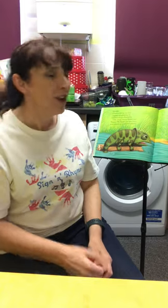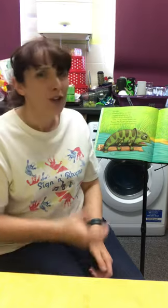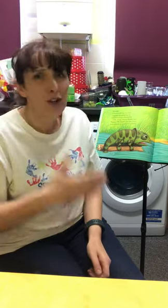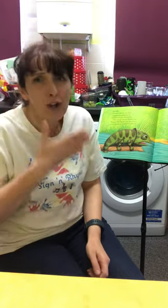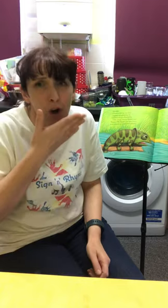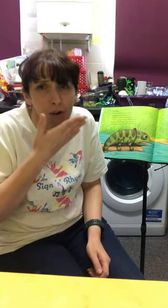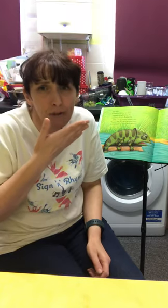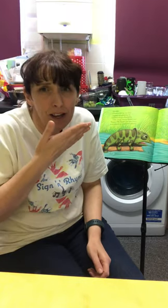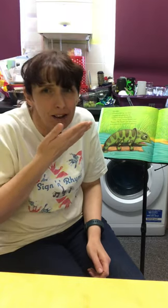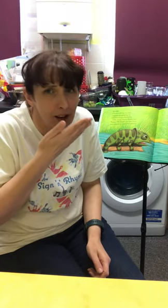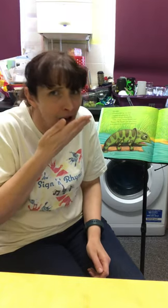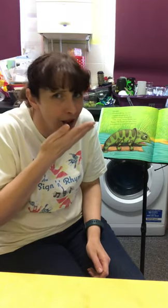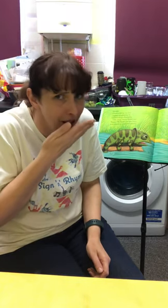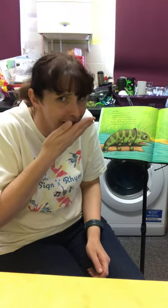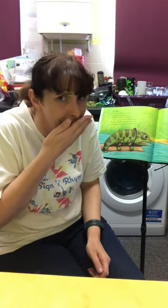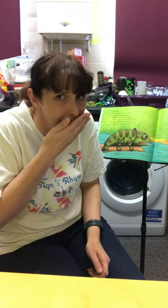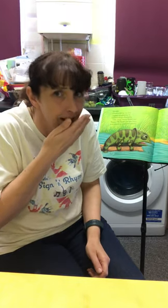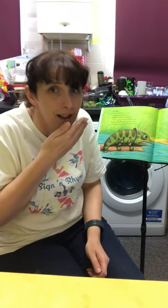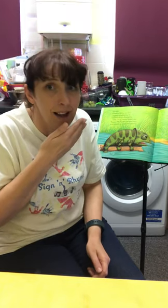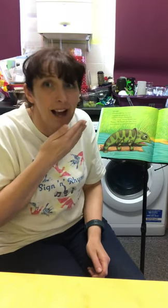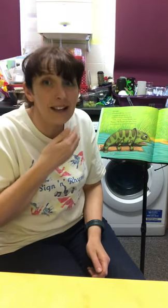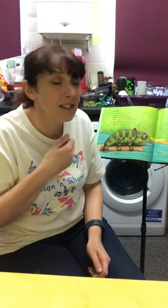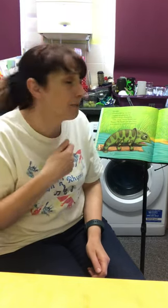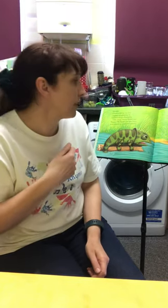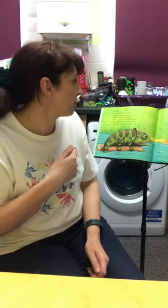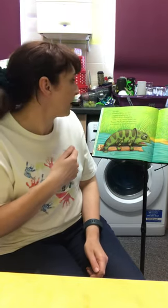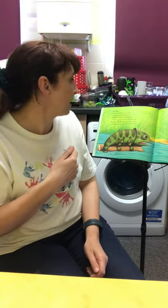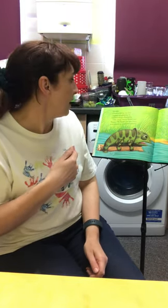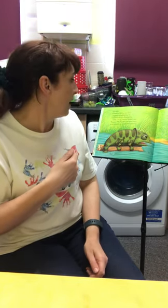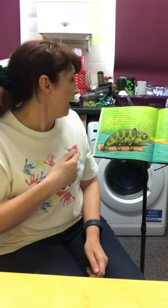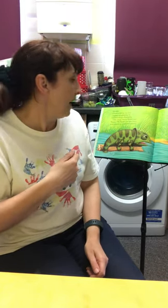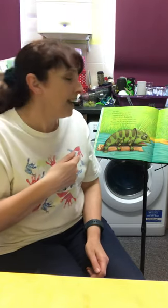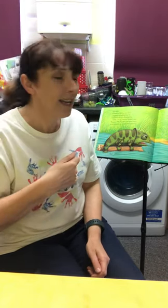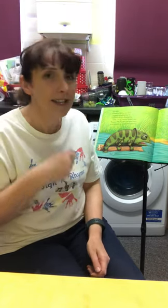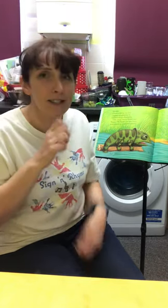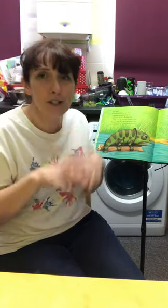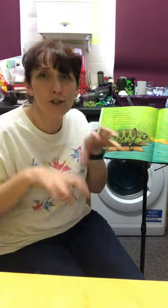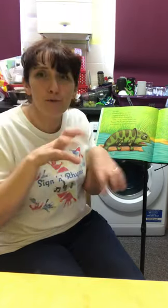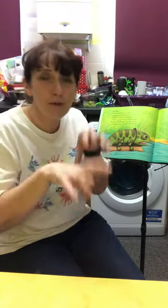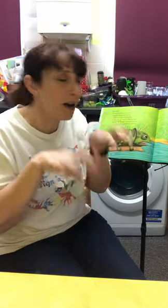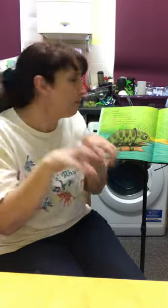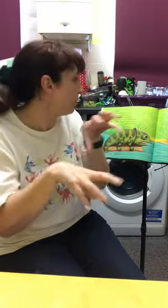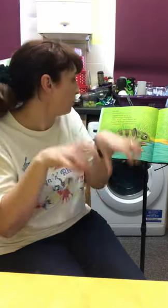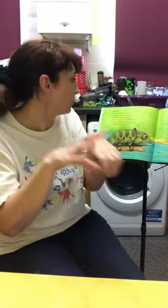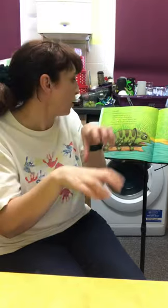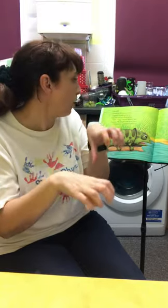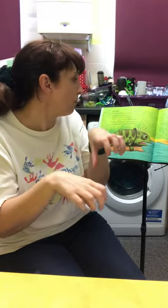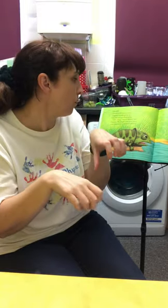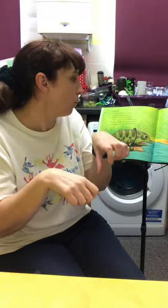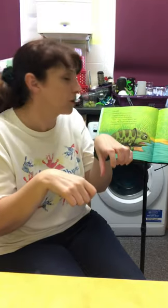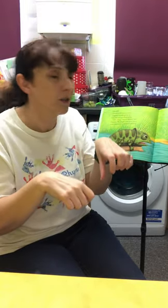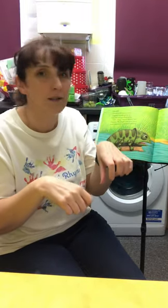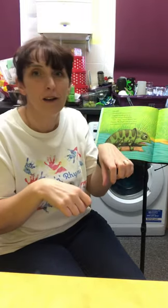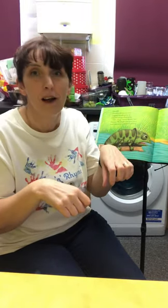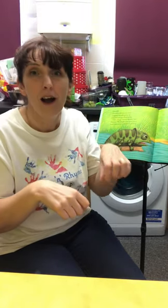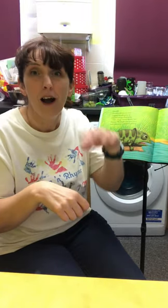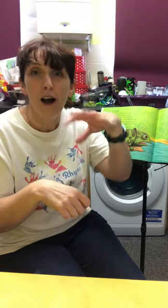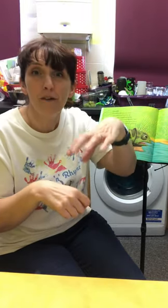Coughing and spluttering, he scrambled aboard a